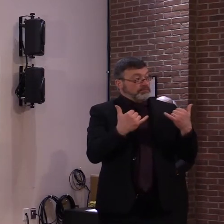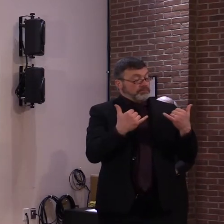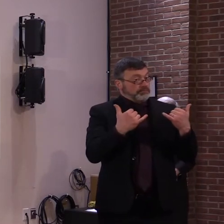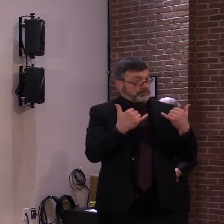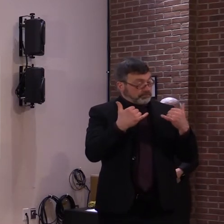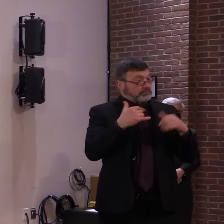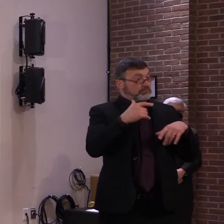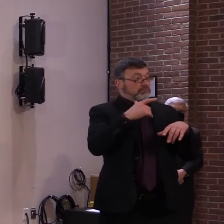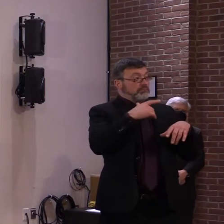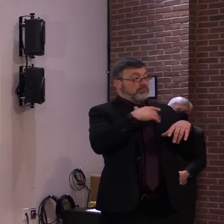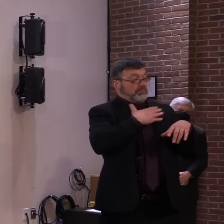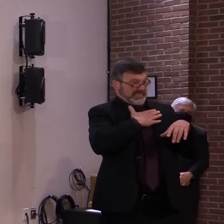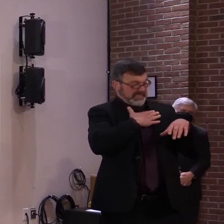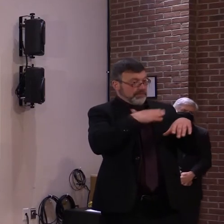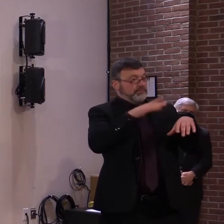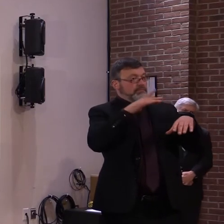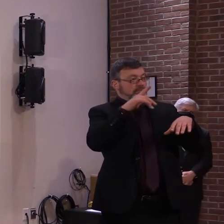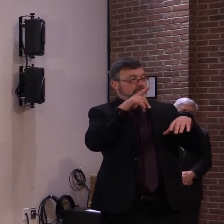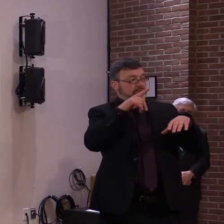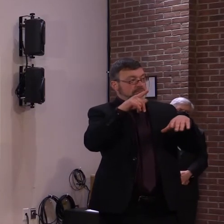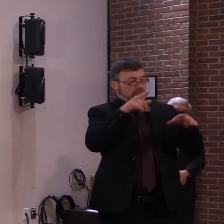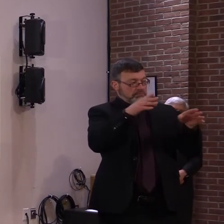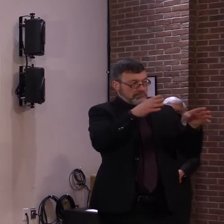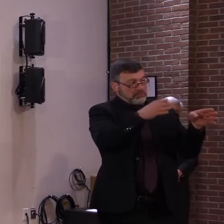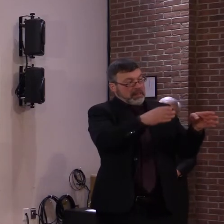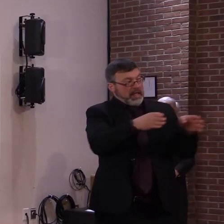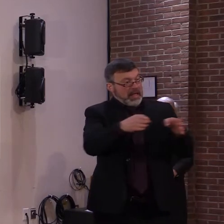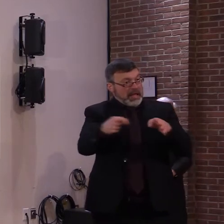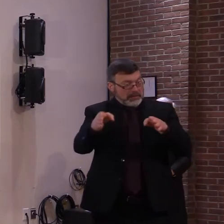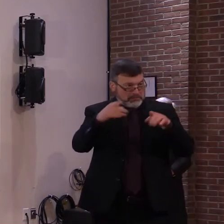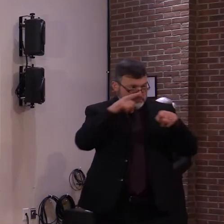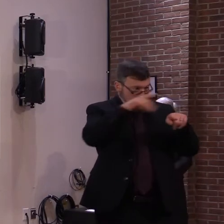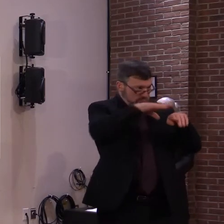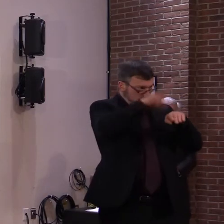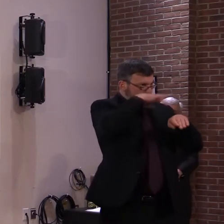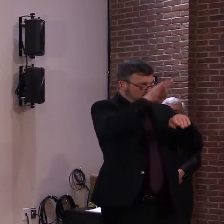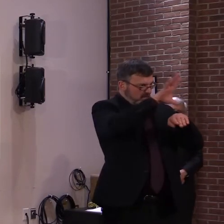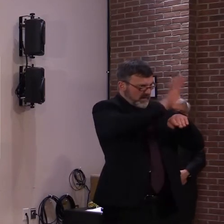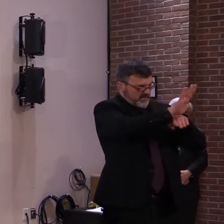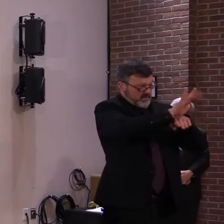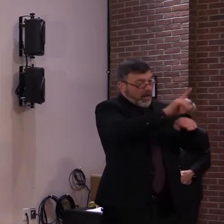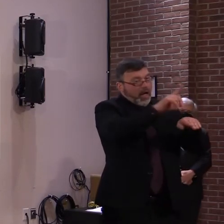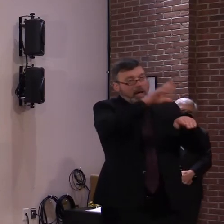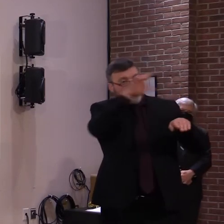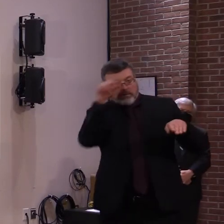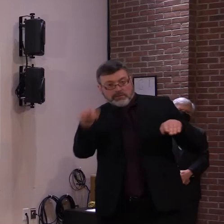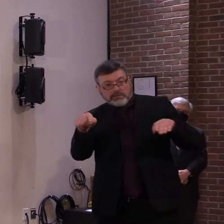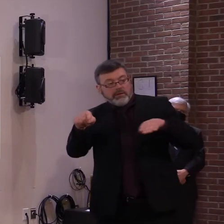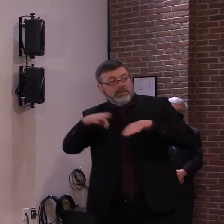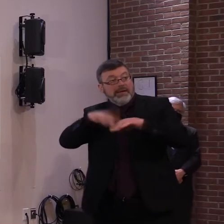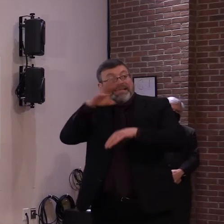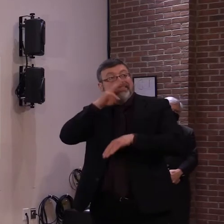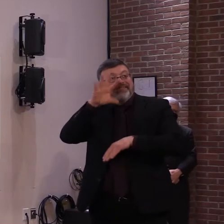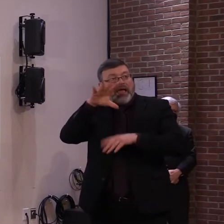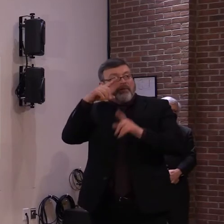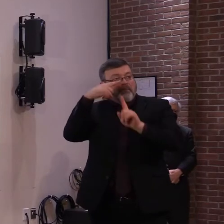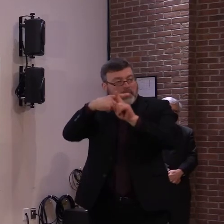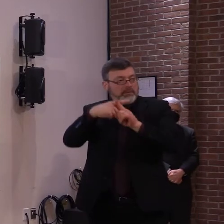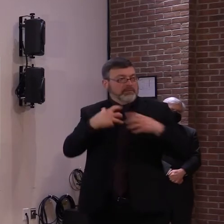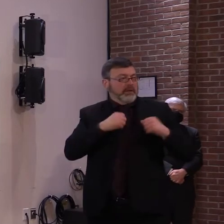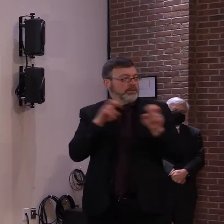65 with medical conditions that put them at increased risk for severe illness from COVID-19,